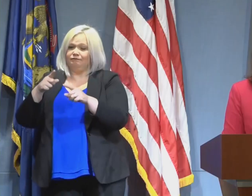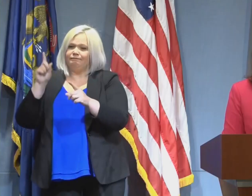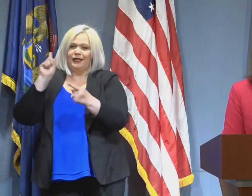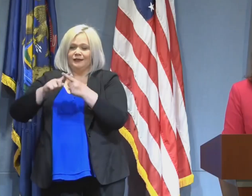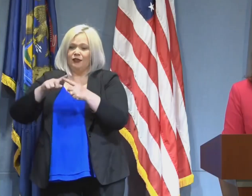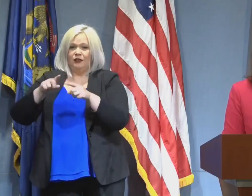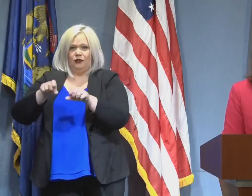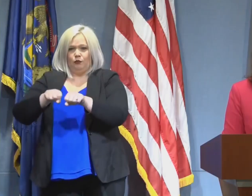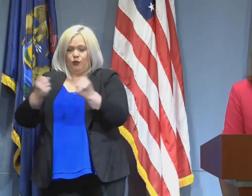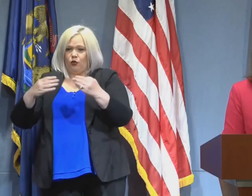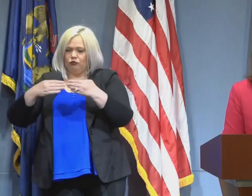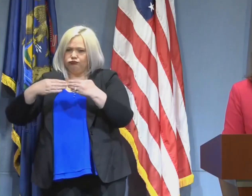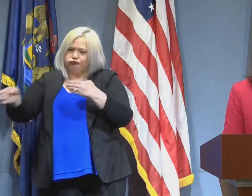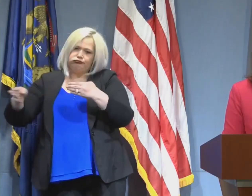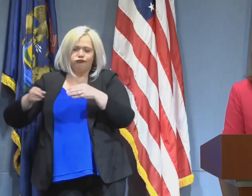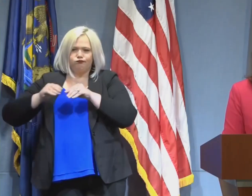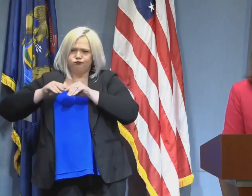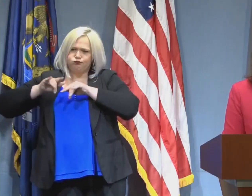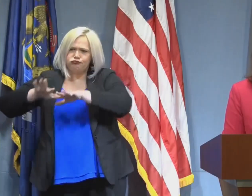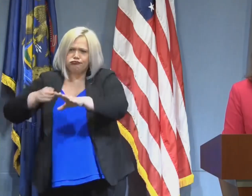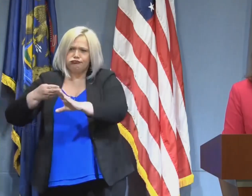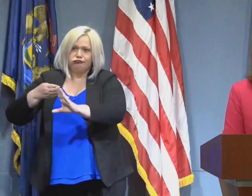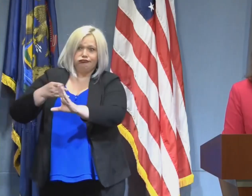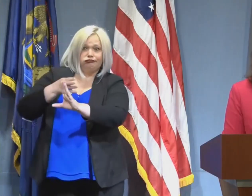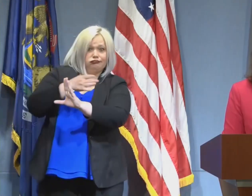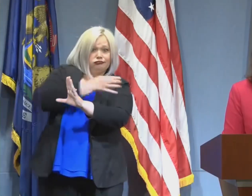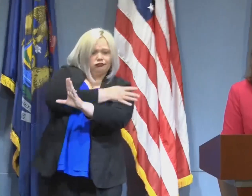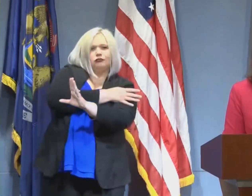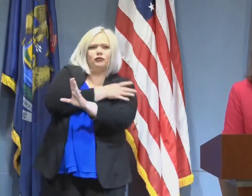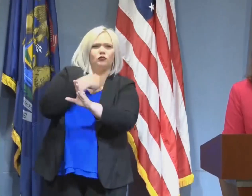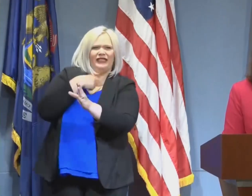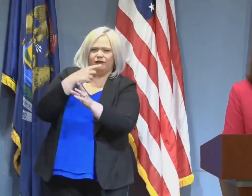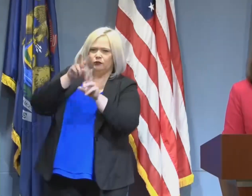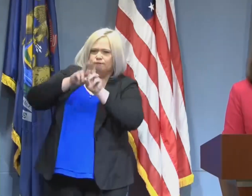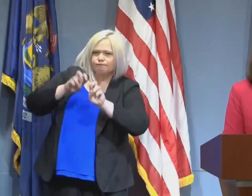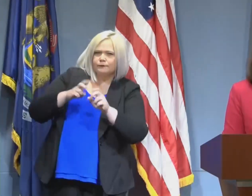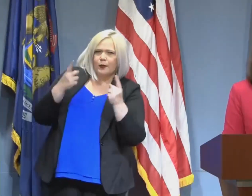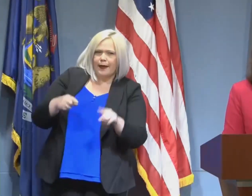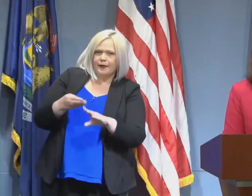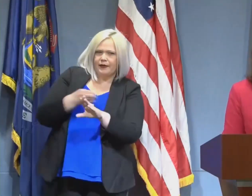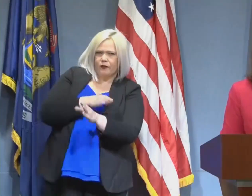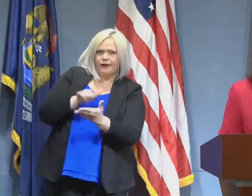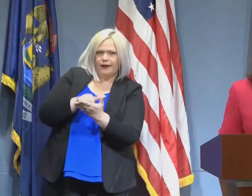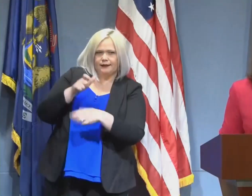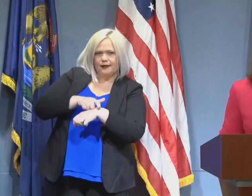underway and we'll have more to report on that in the coming days. Thank you, Governor. All right. Thank you.